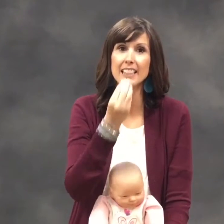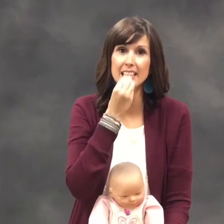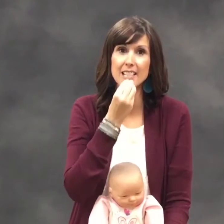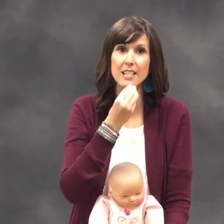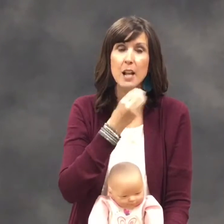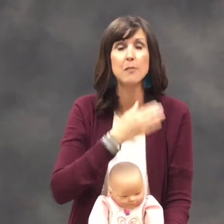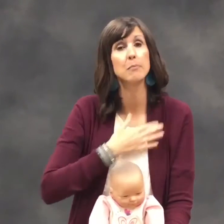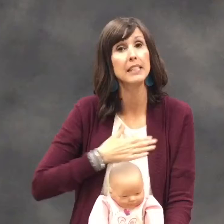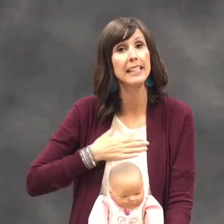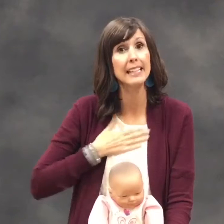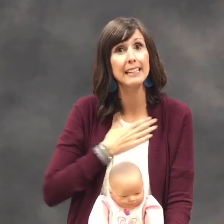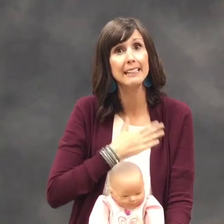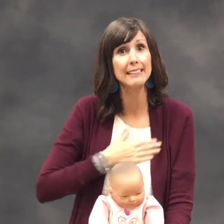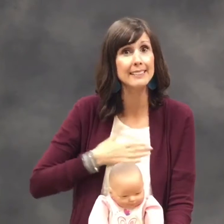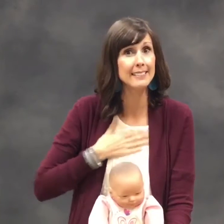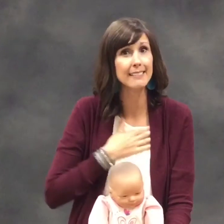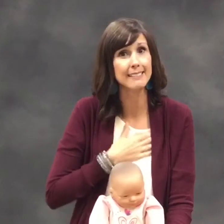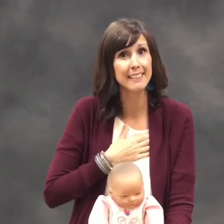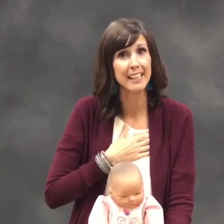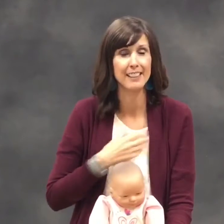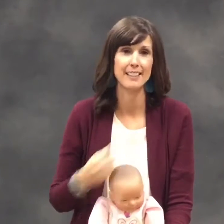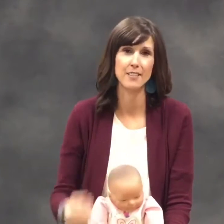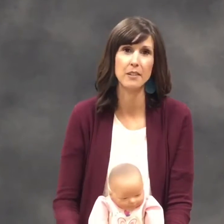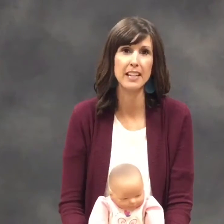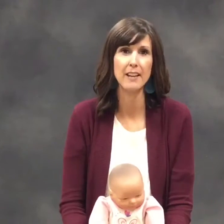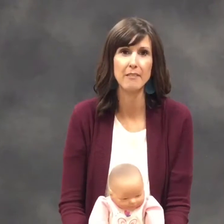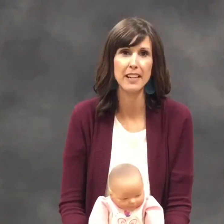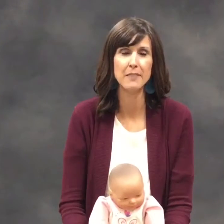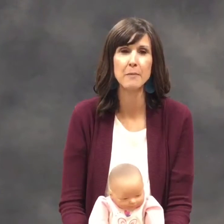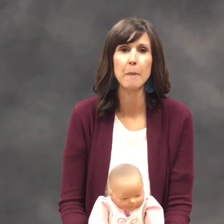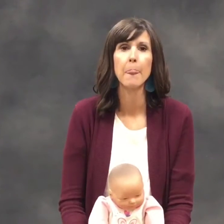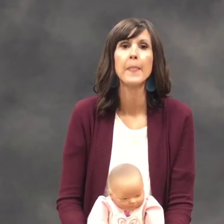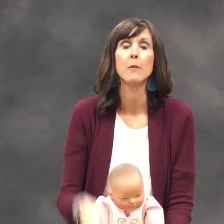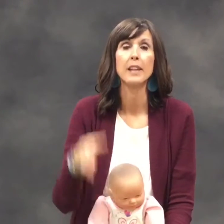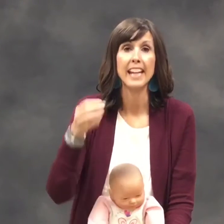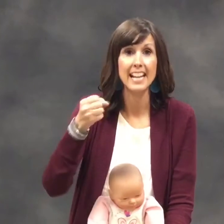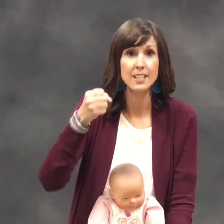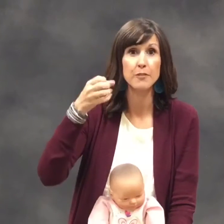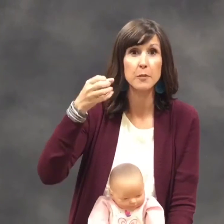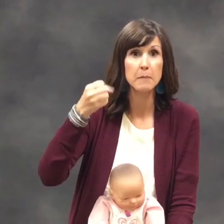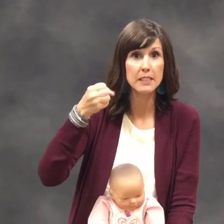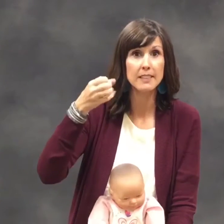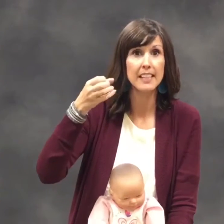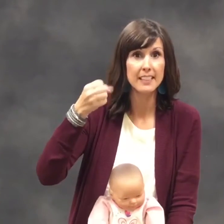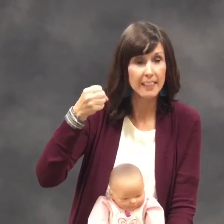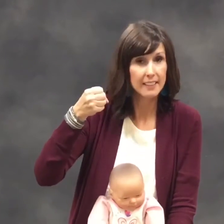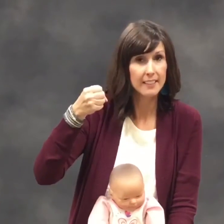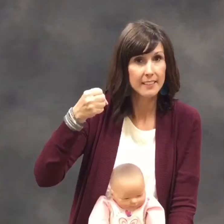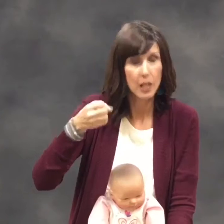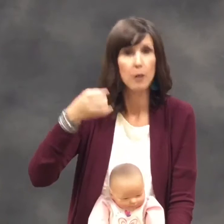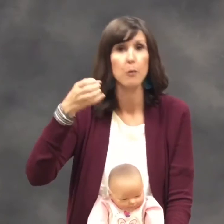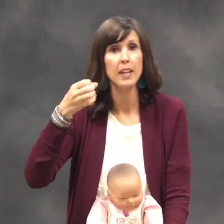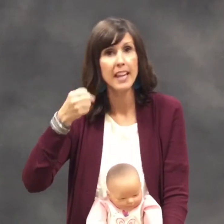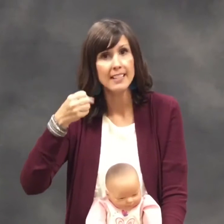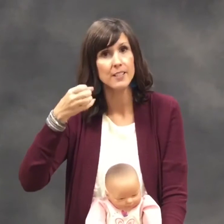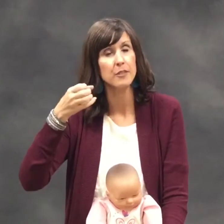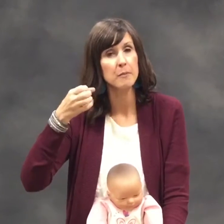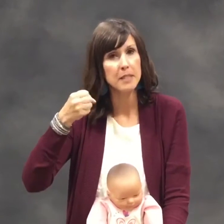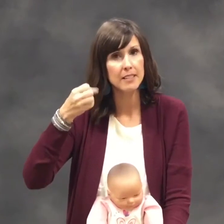this. Please. Let's do it again. Ready? We ask for milk like this. We ask for milk